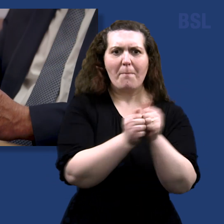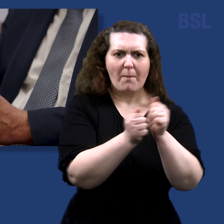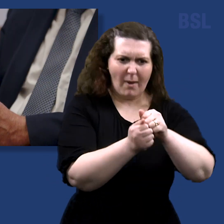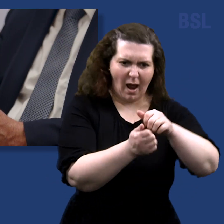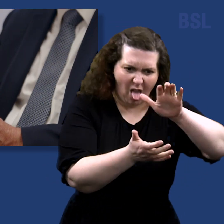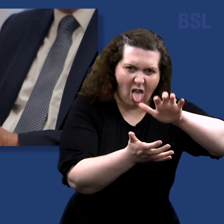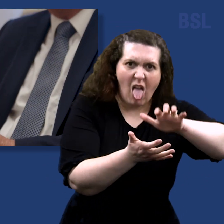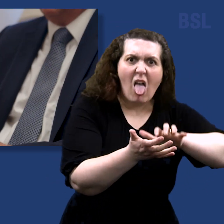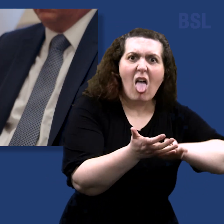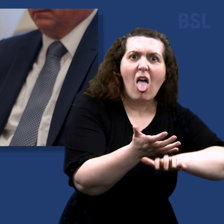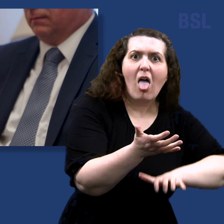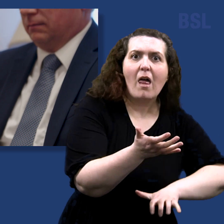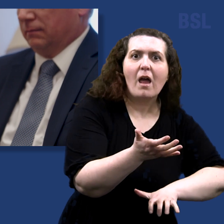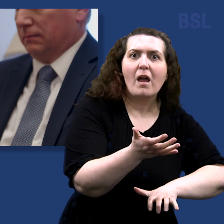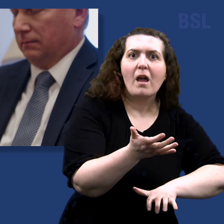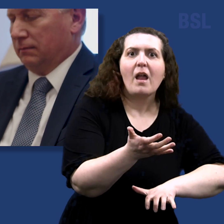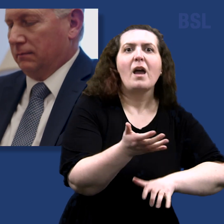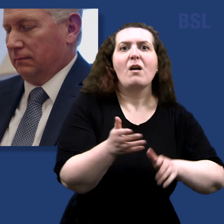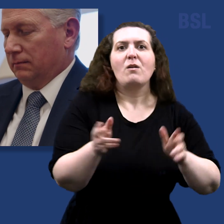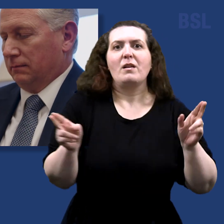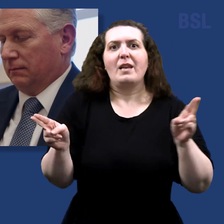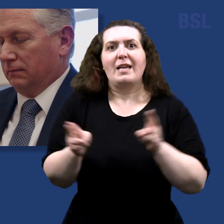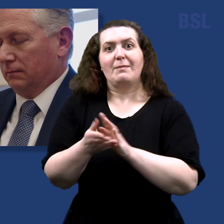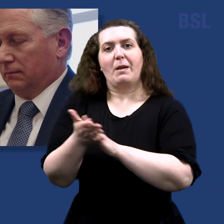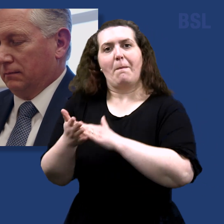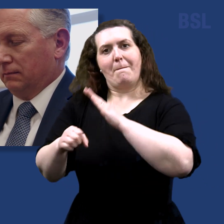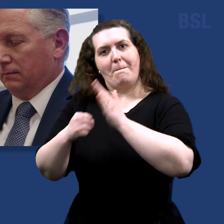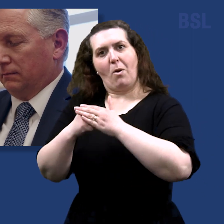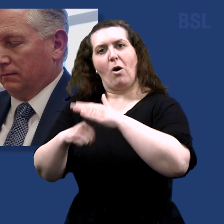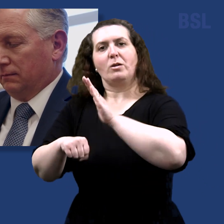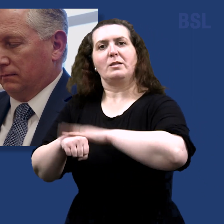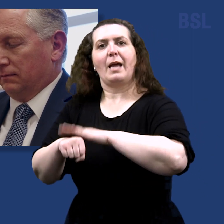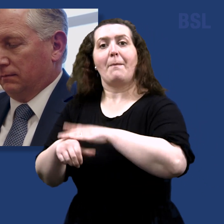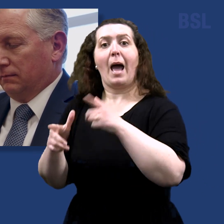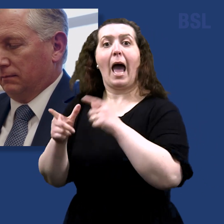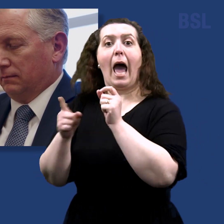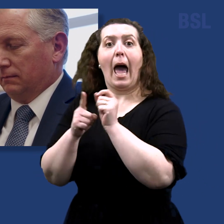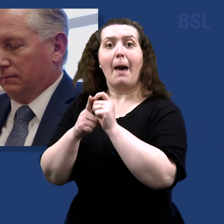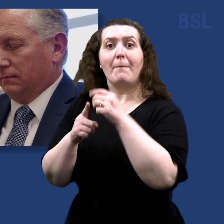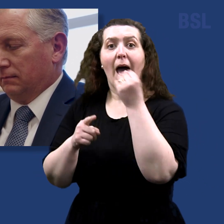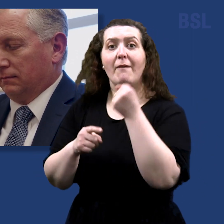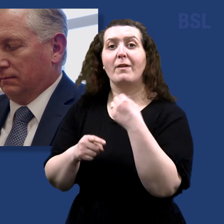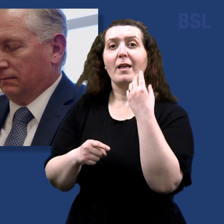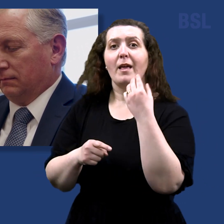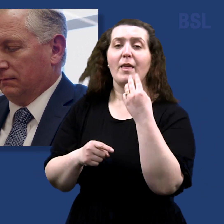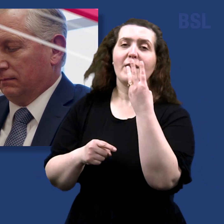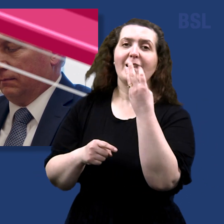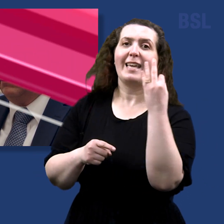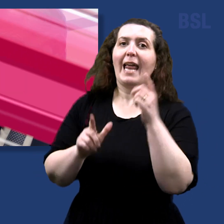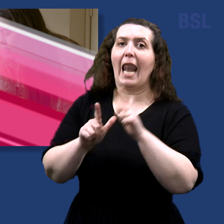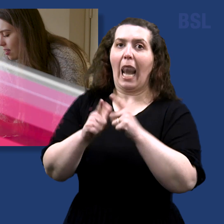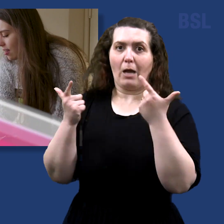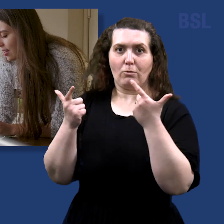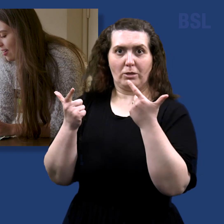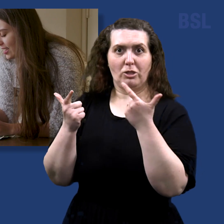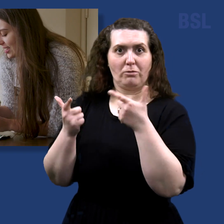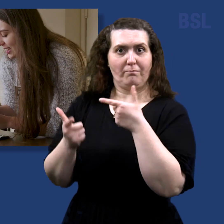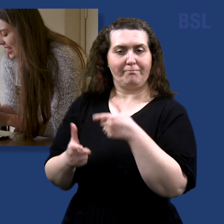the intent is to give them more time. The app is currently available in 38 languages. Now he's looking